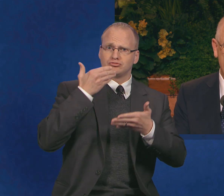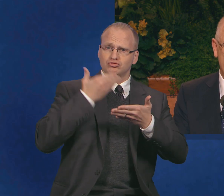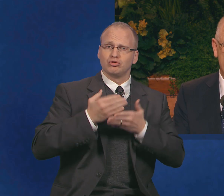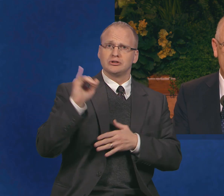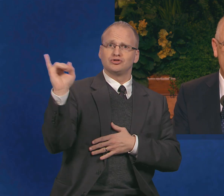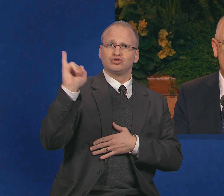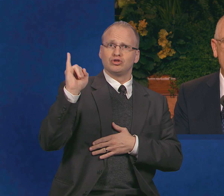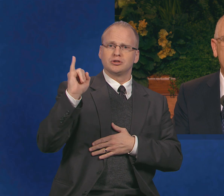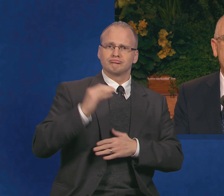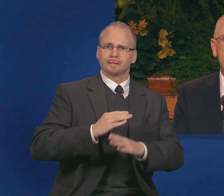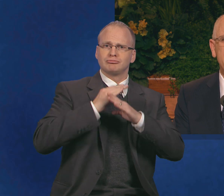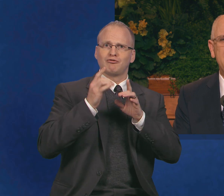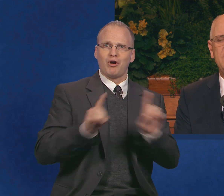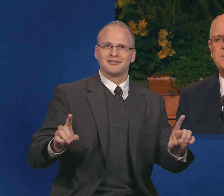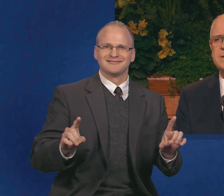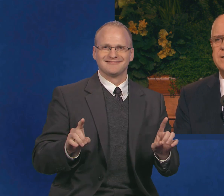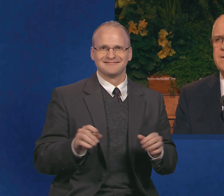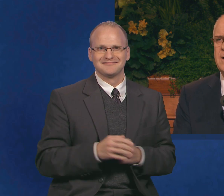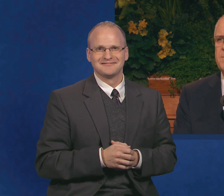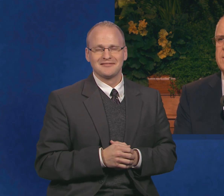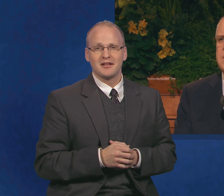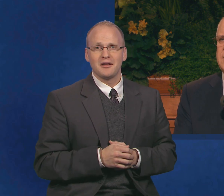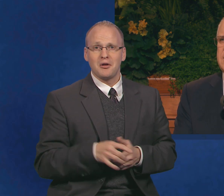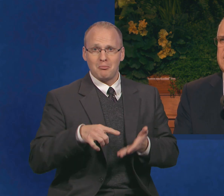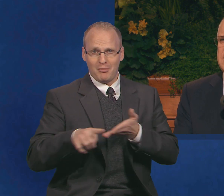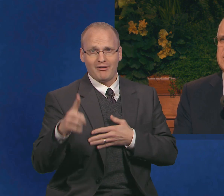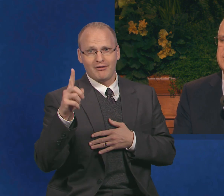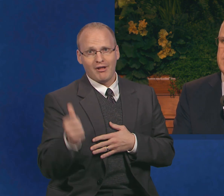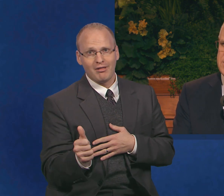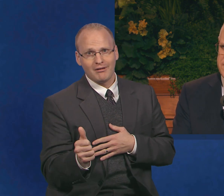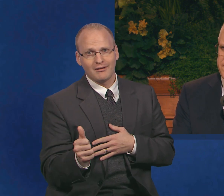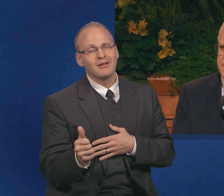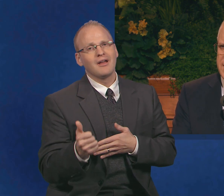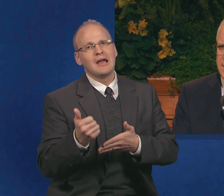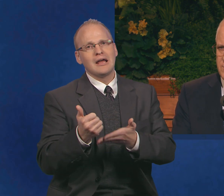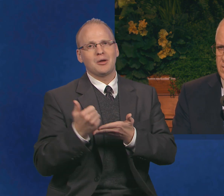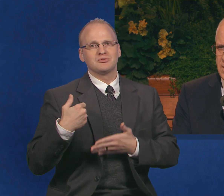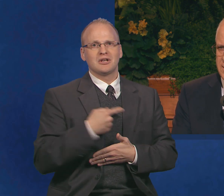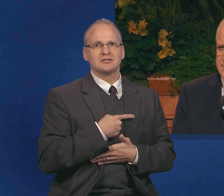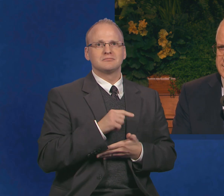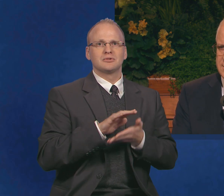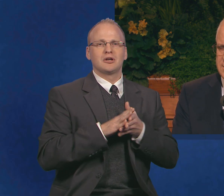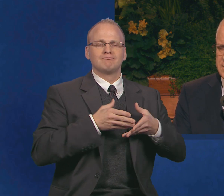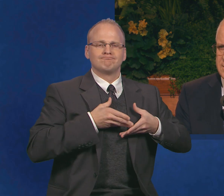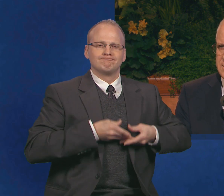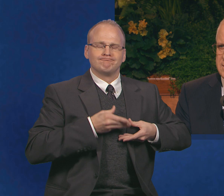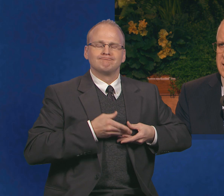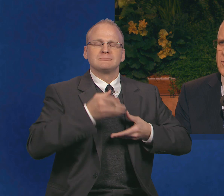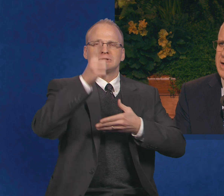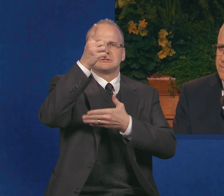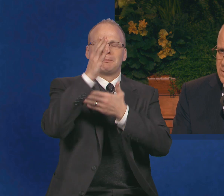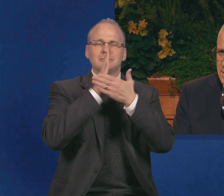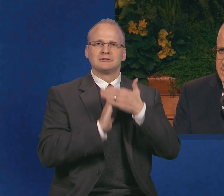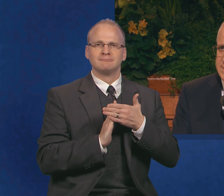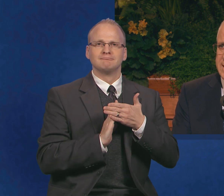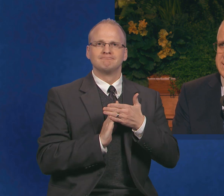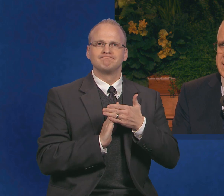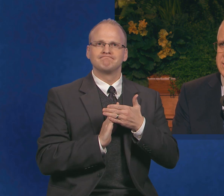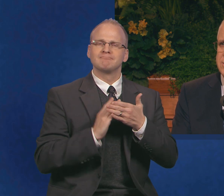The payment of tithing helps us develop a submissive and humble heart, a grateful heart that tends to